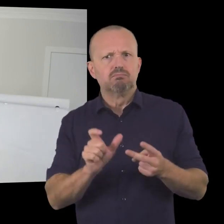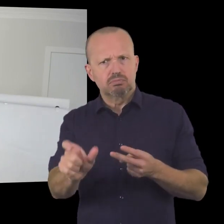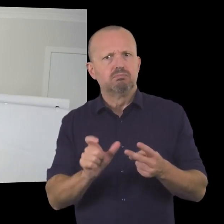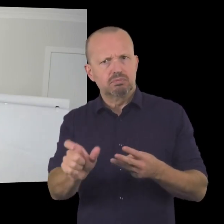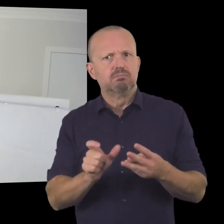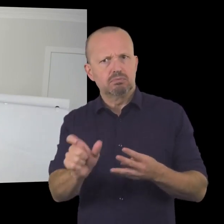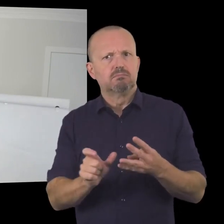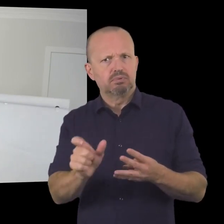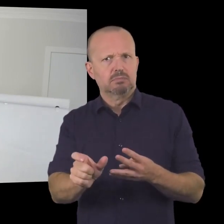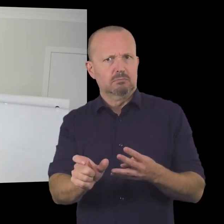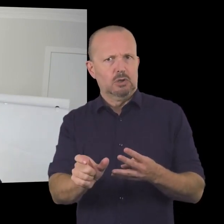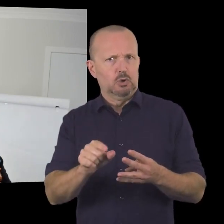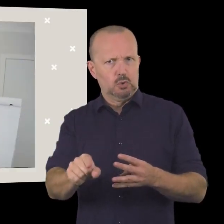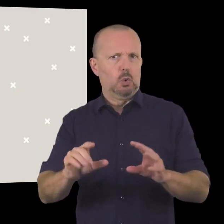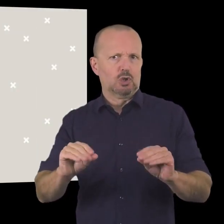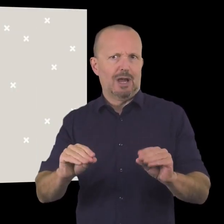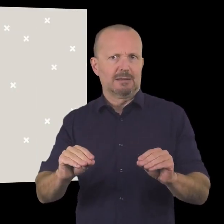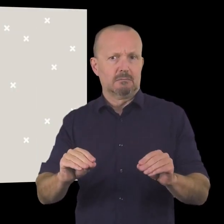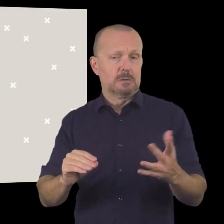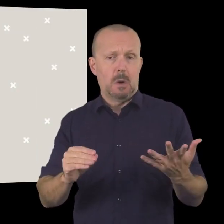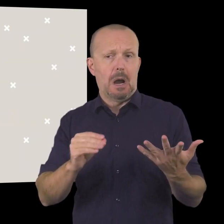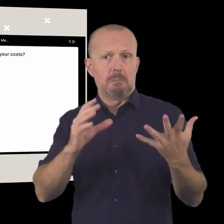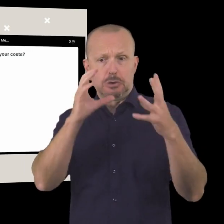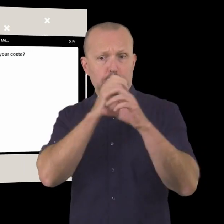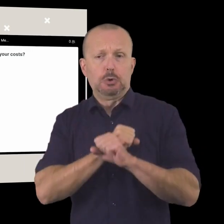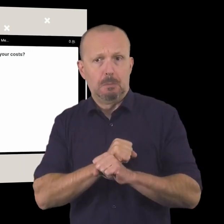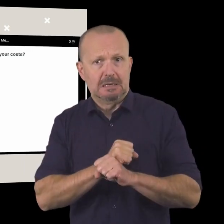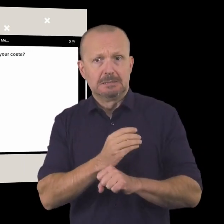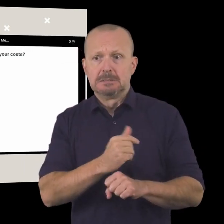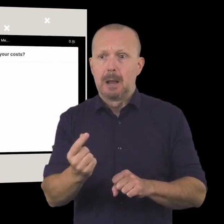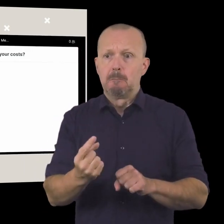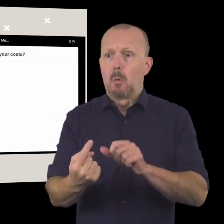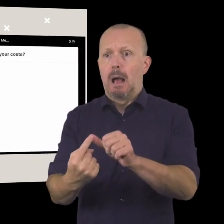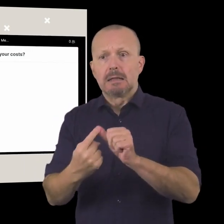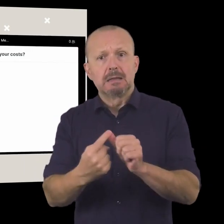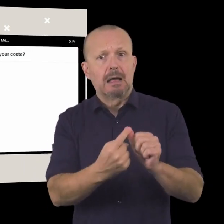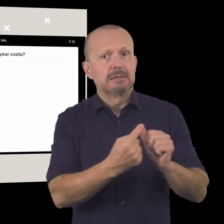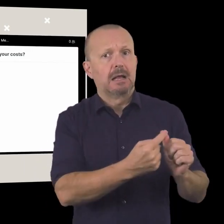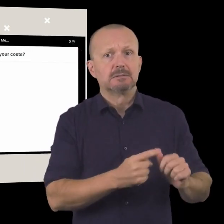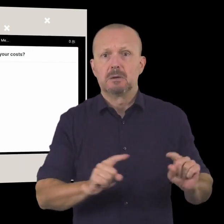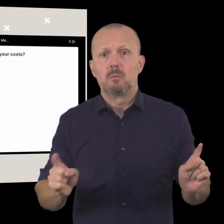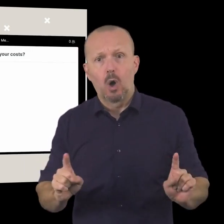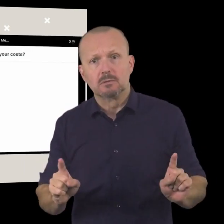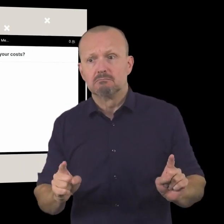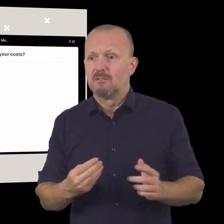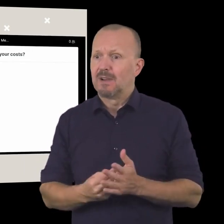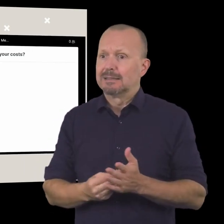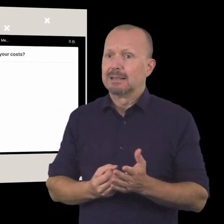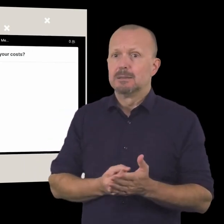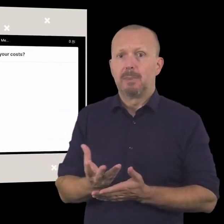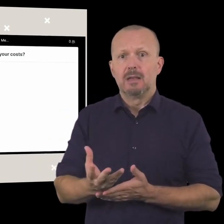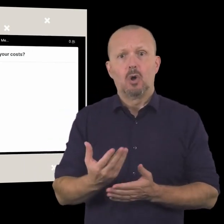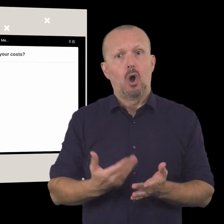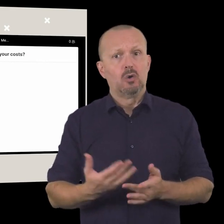into uh the chat so uh things like i imagine you might be spending your funds on